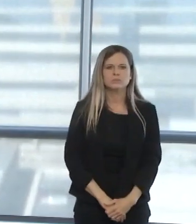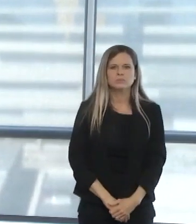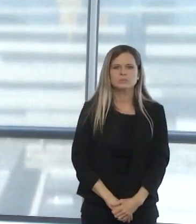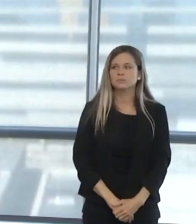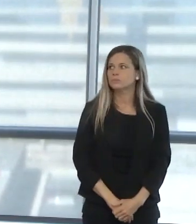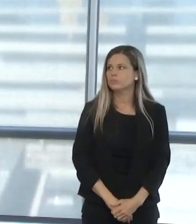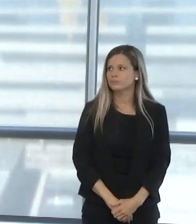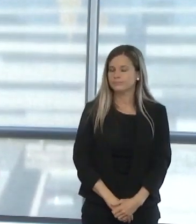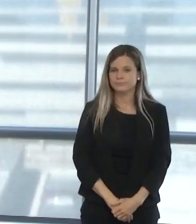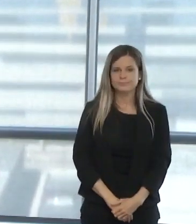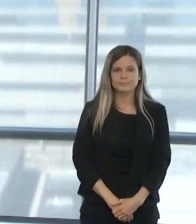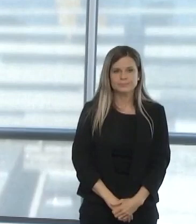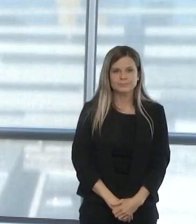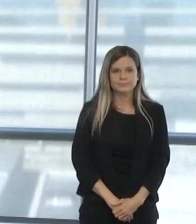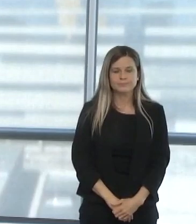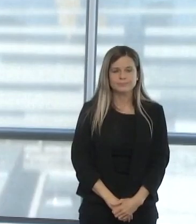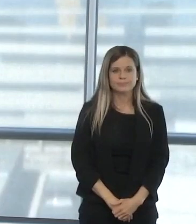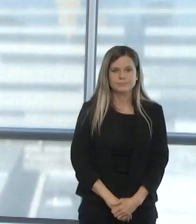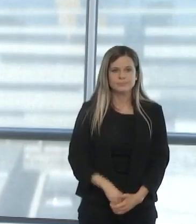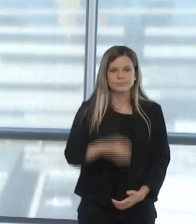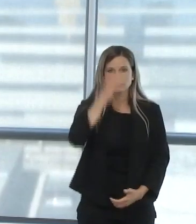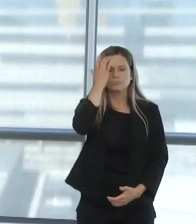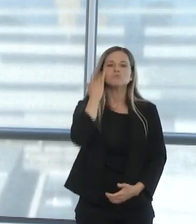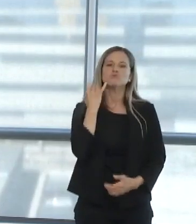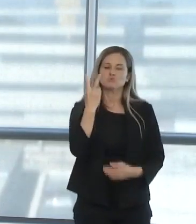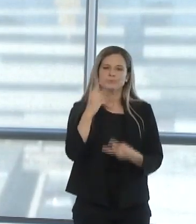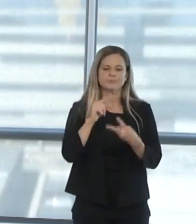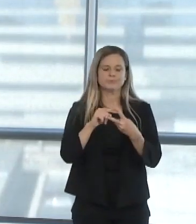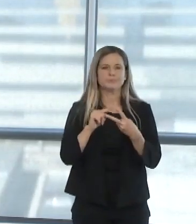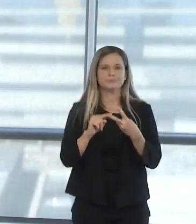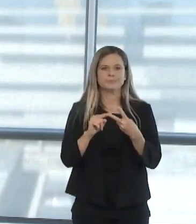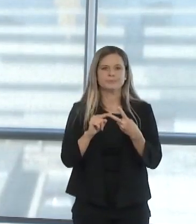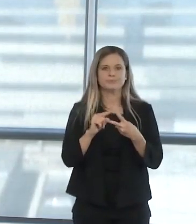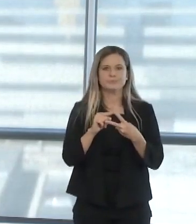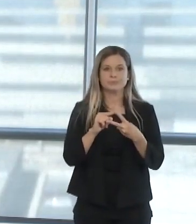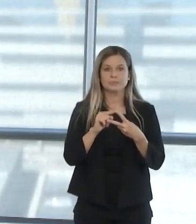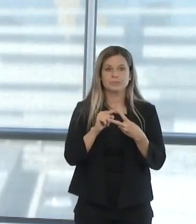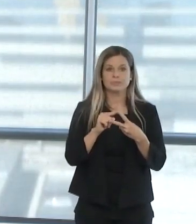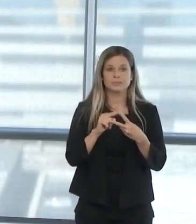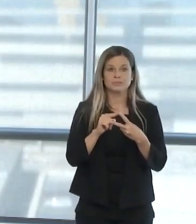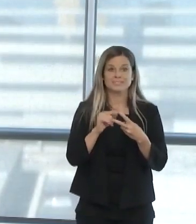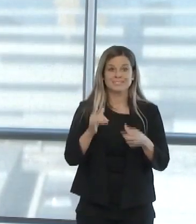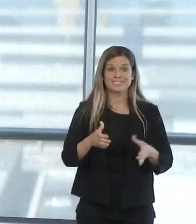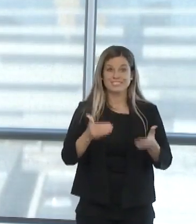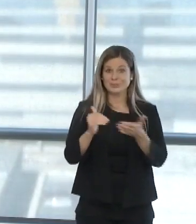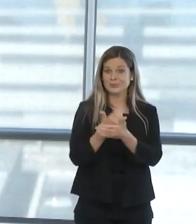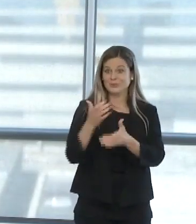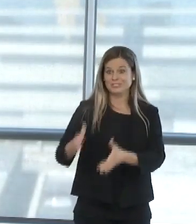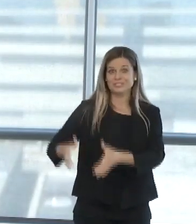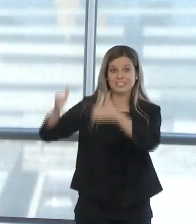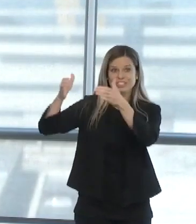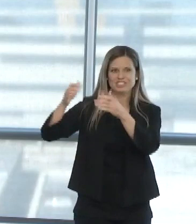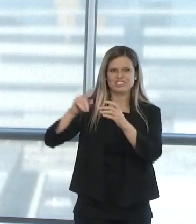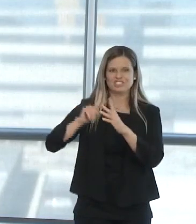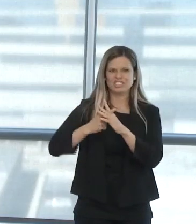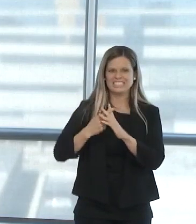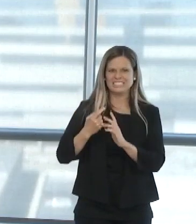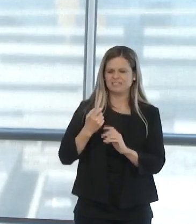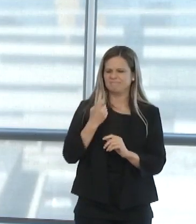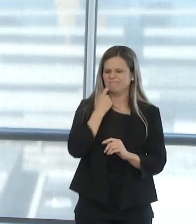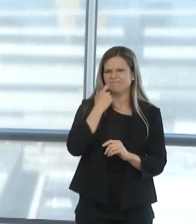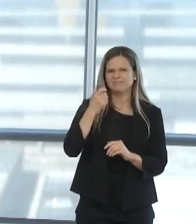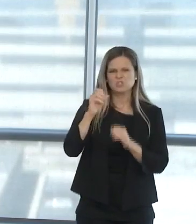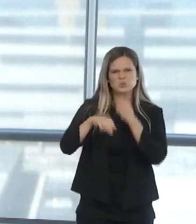Two components of that. Obviously, the tower project was started in 2017. So that project is